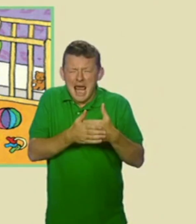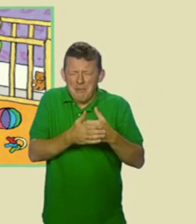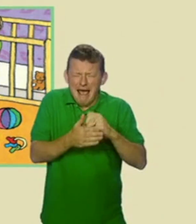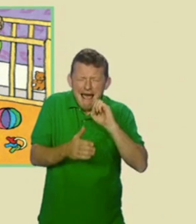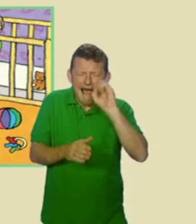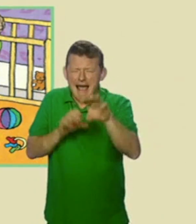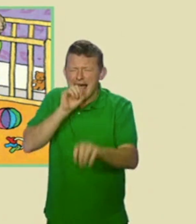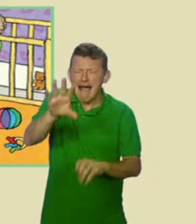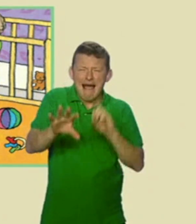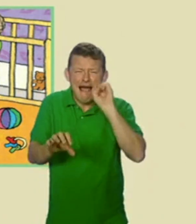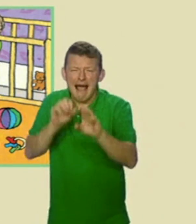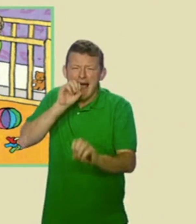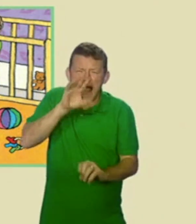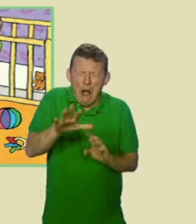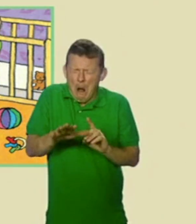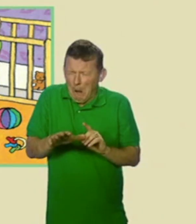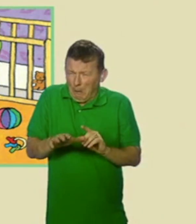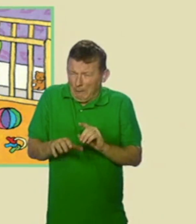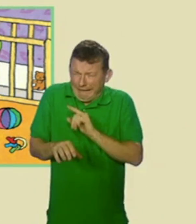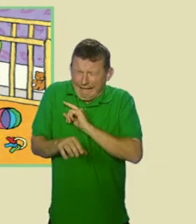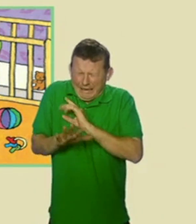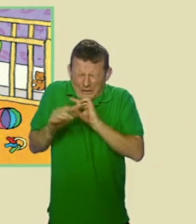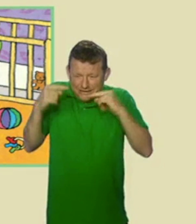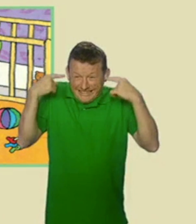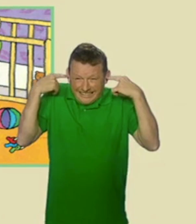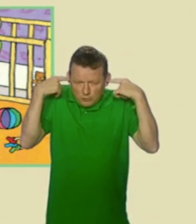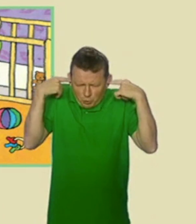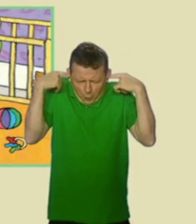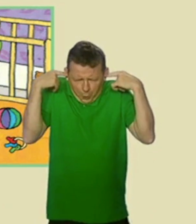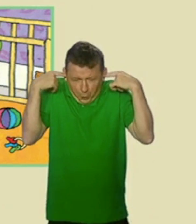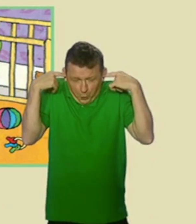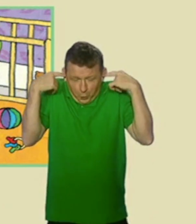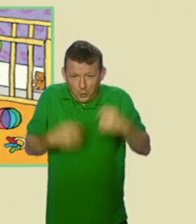Oh no! The baby's shouting! What's wrong?